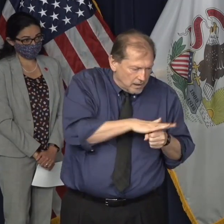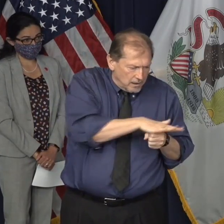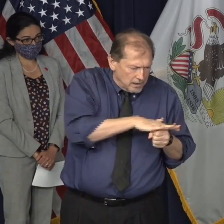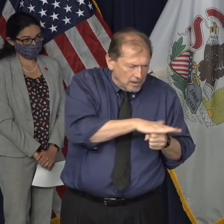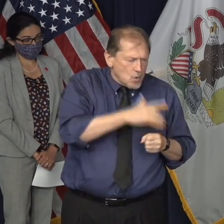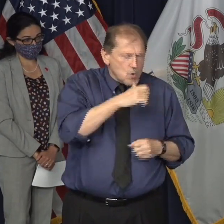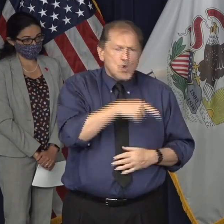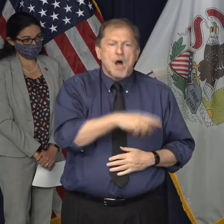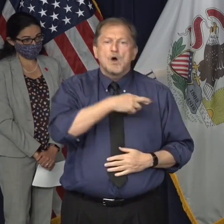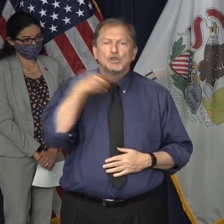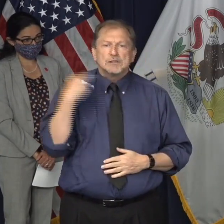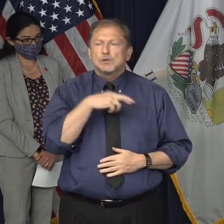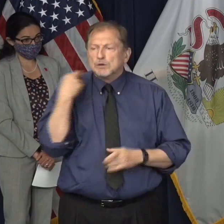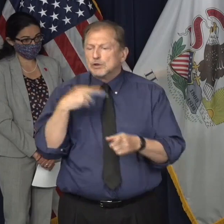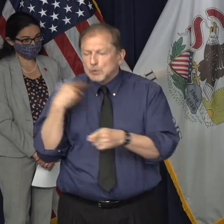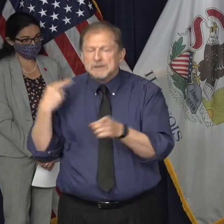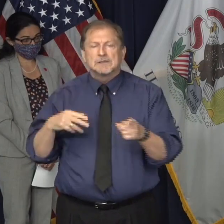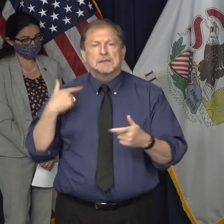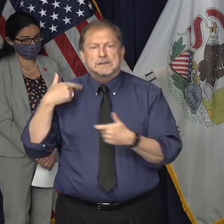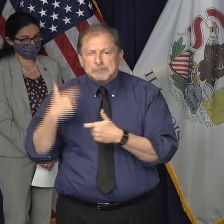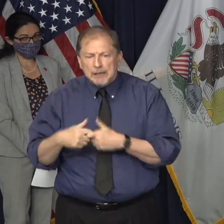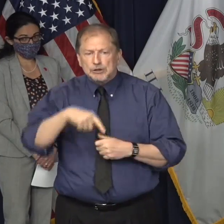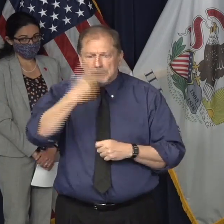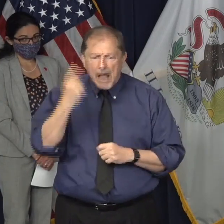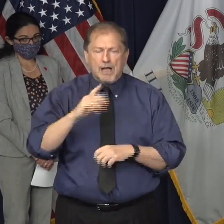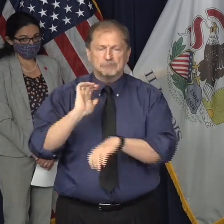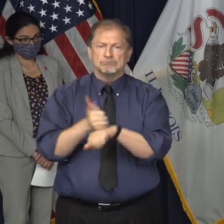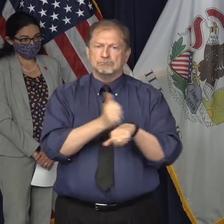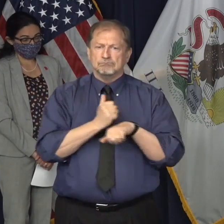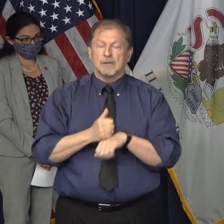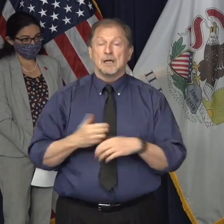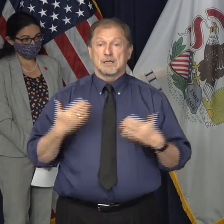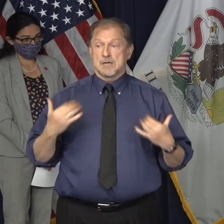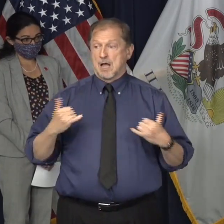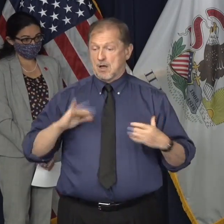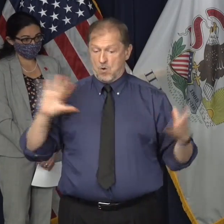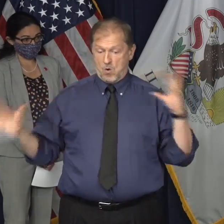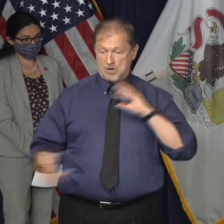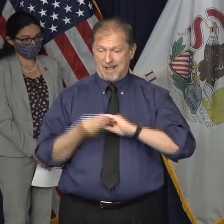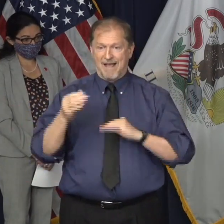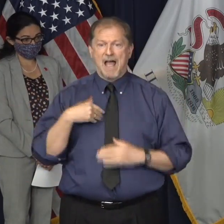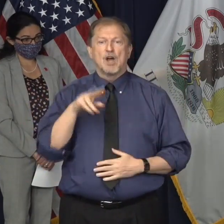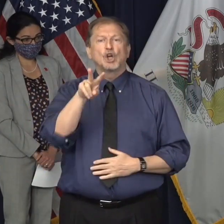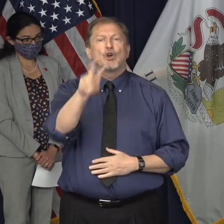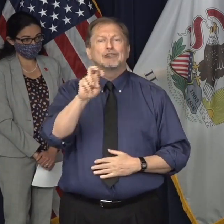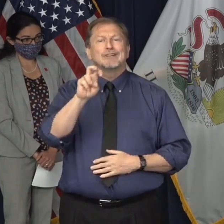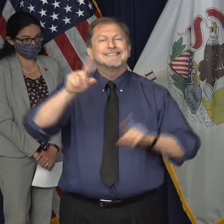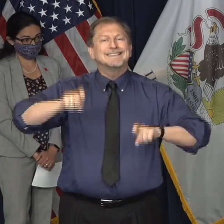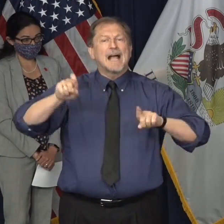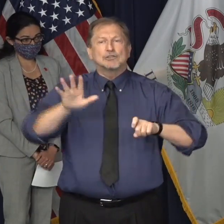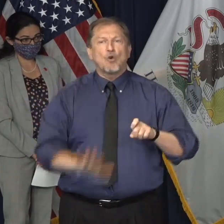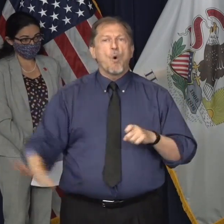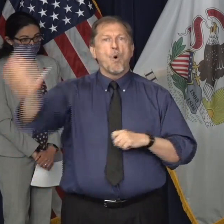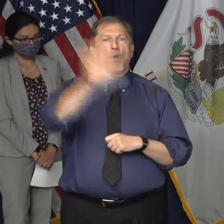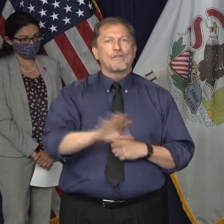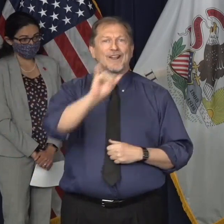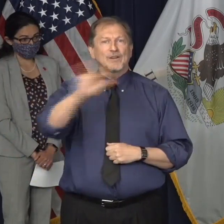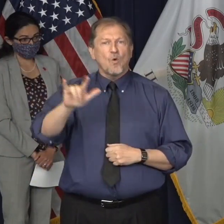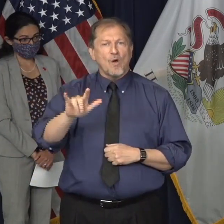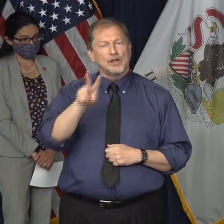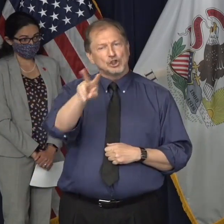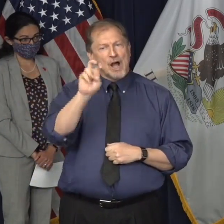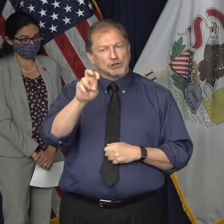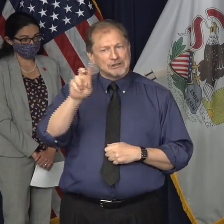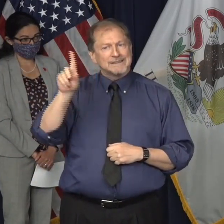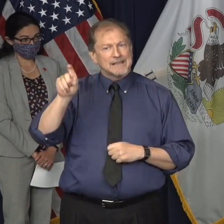vulnerable to this virus. We now have over 200 public testing sites in Illinois, a